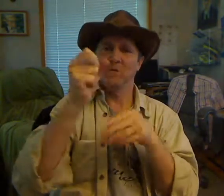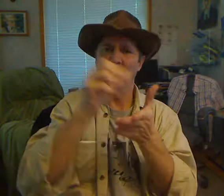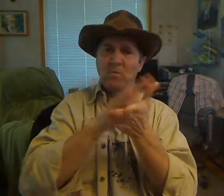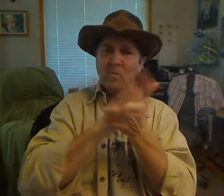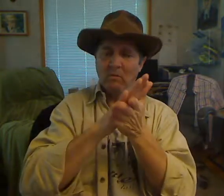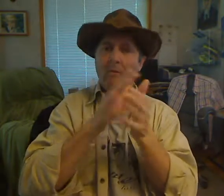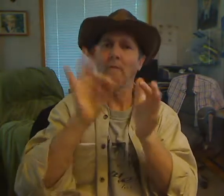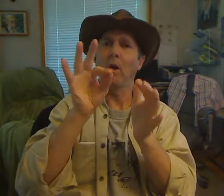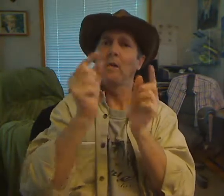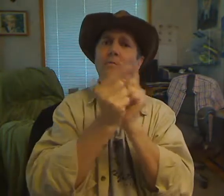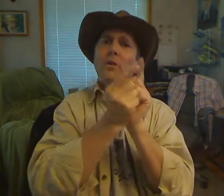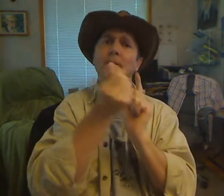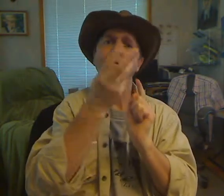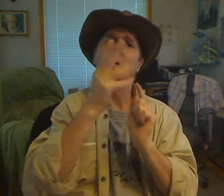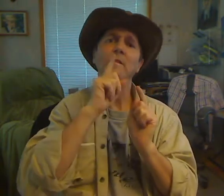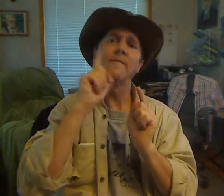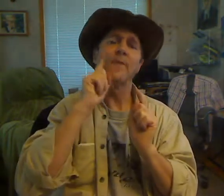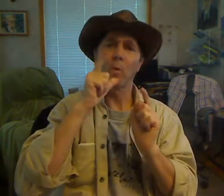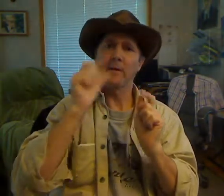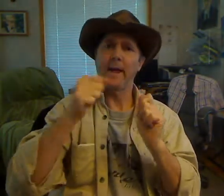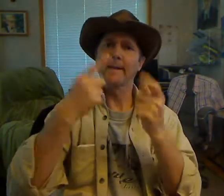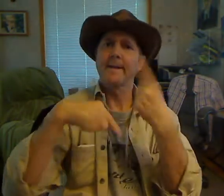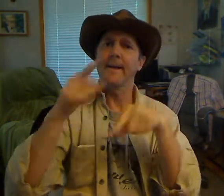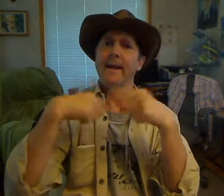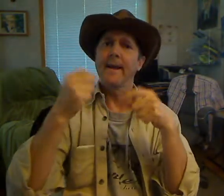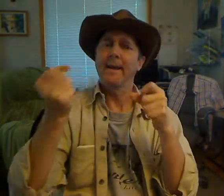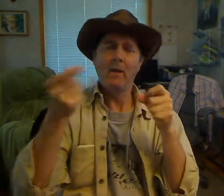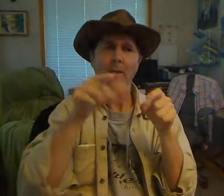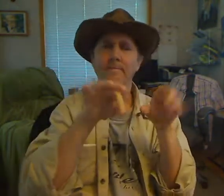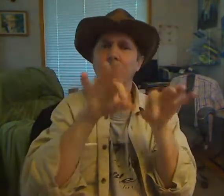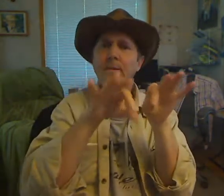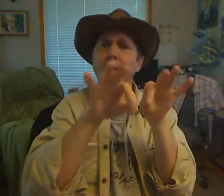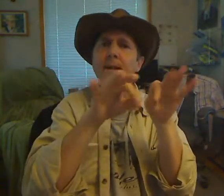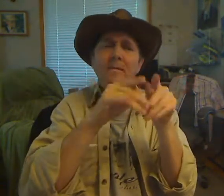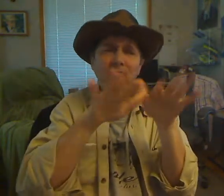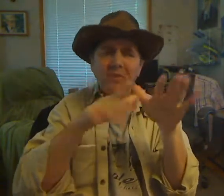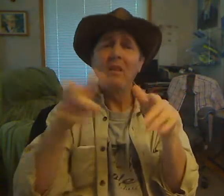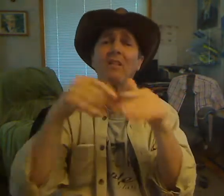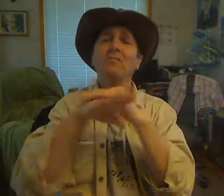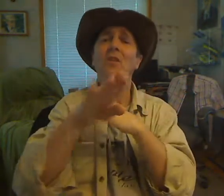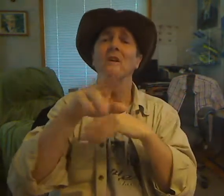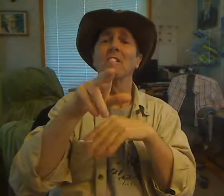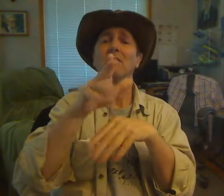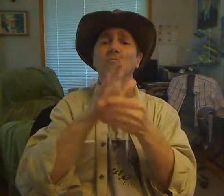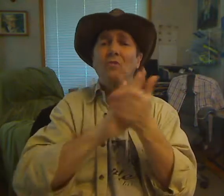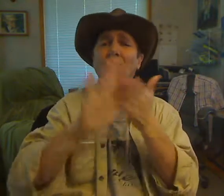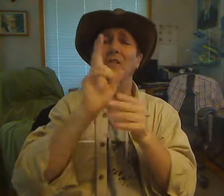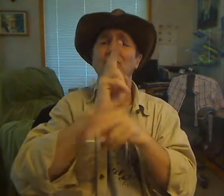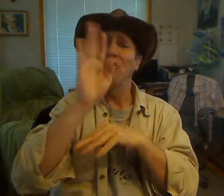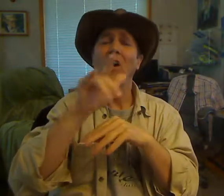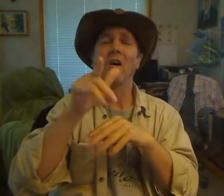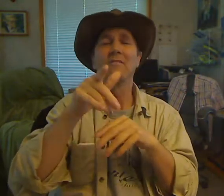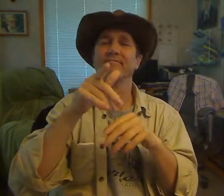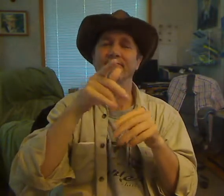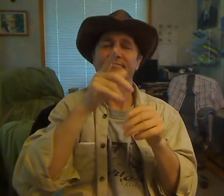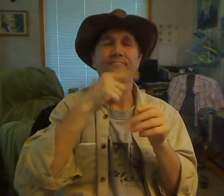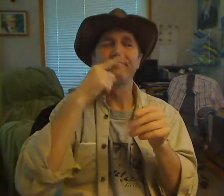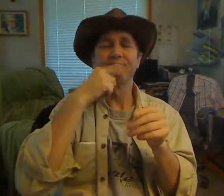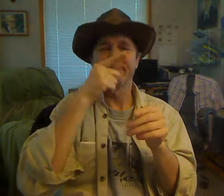to the big city. And the visitors, they have a long extra when they come to town. They want to beat us. But of course, that's